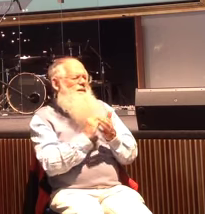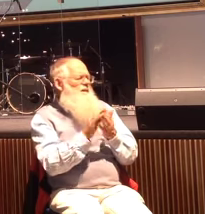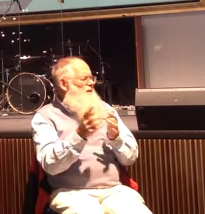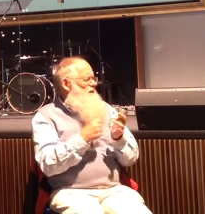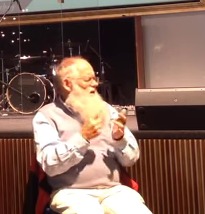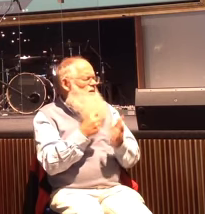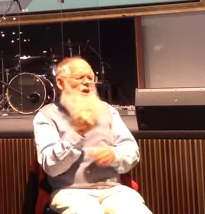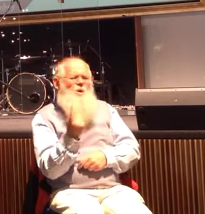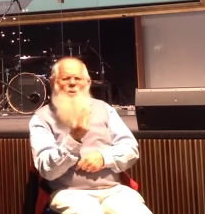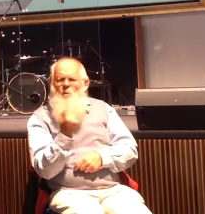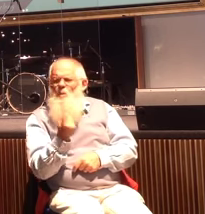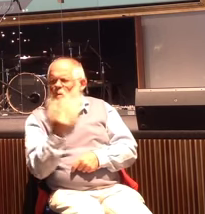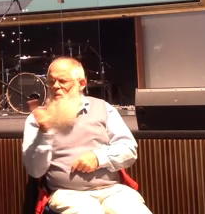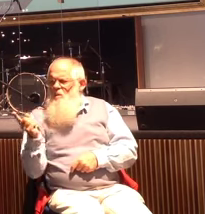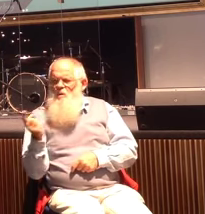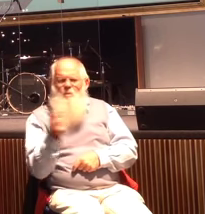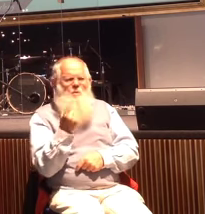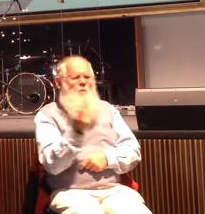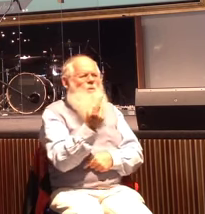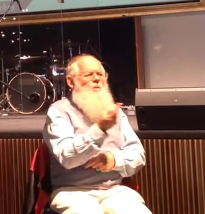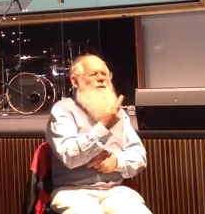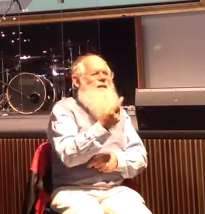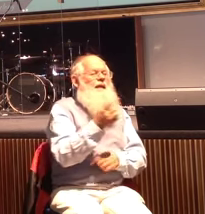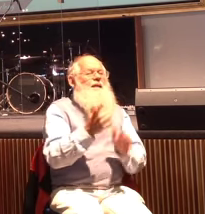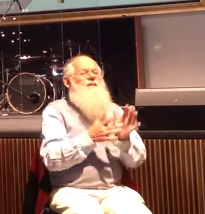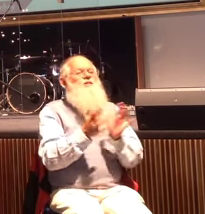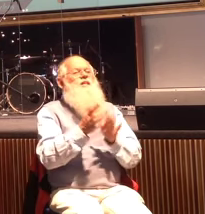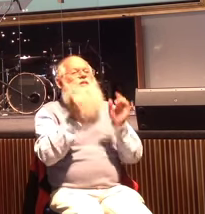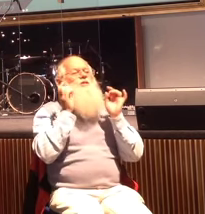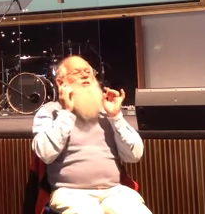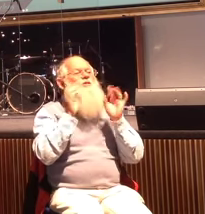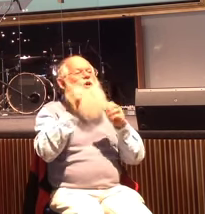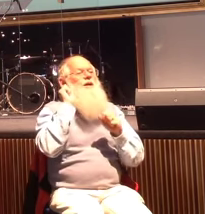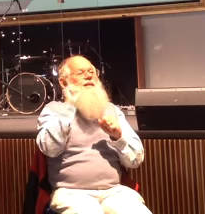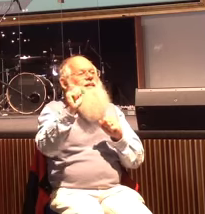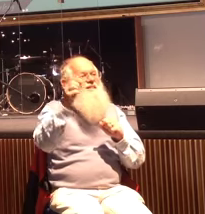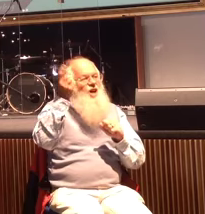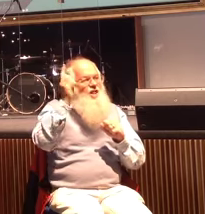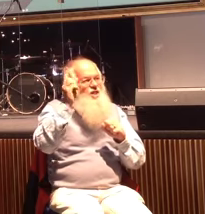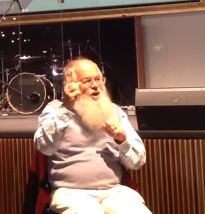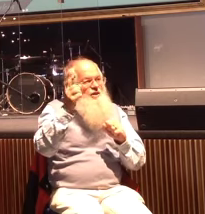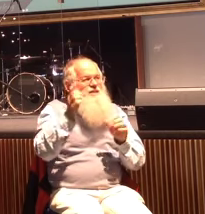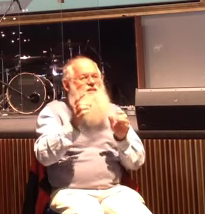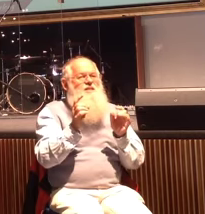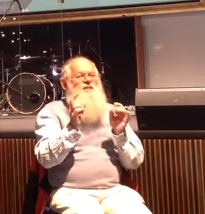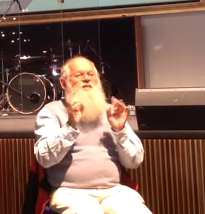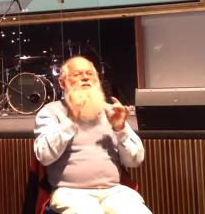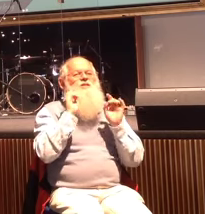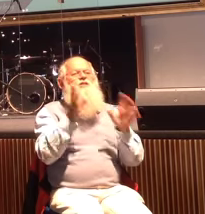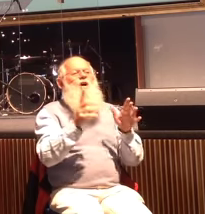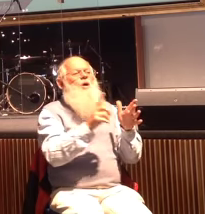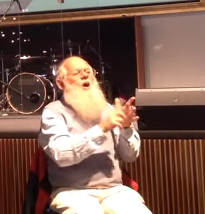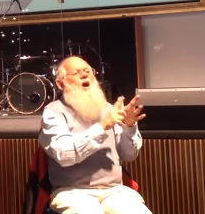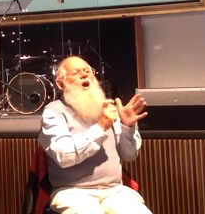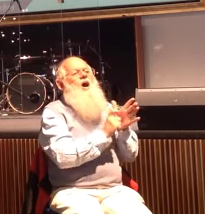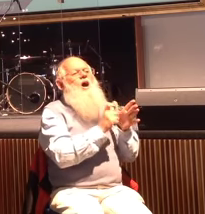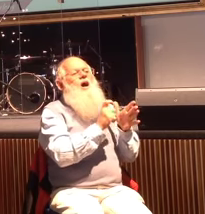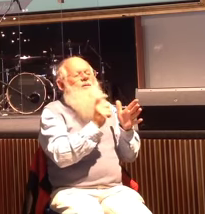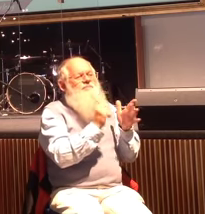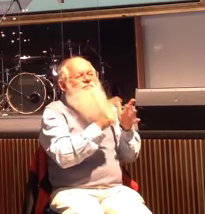You see, Christ, through his authority, was beginning to reveal his identity. They were beginning to realise who they